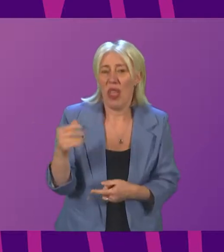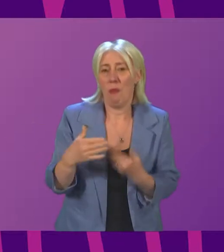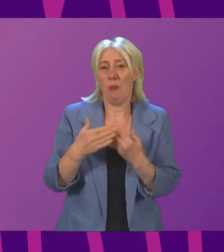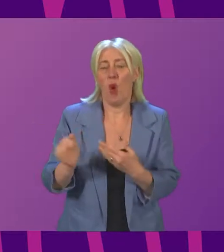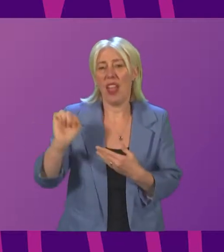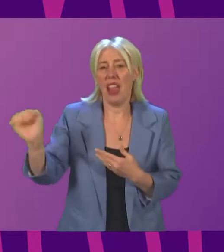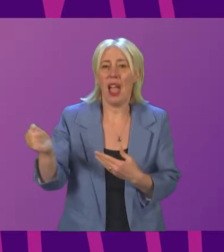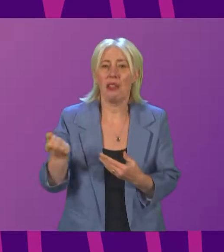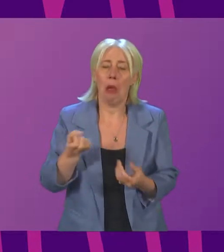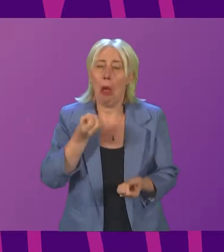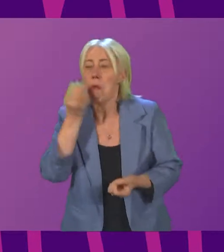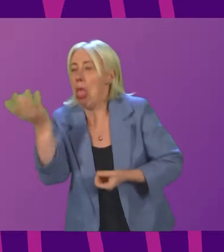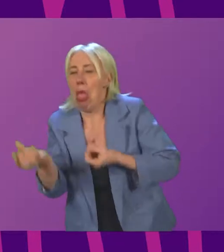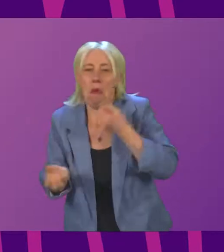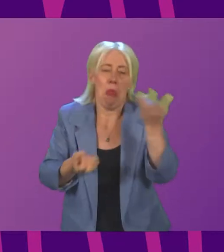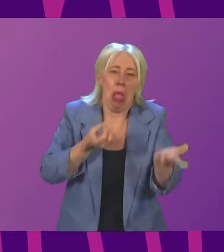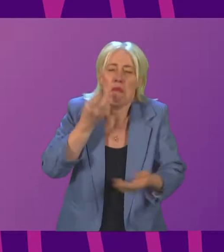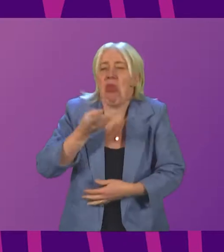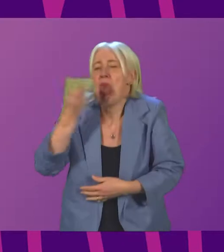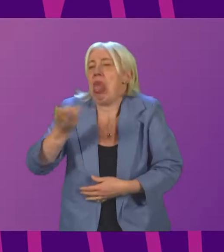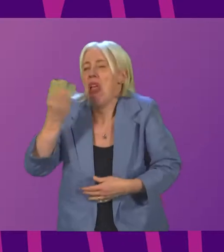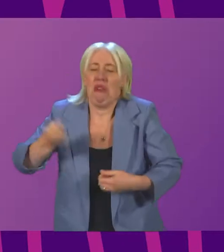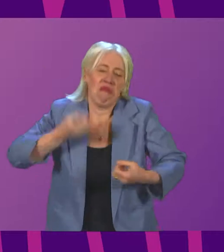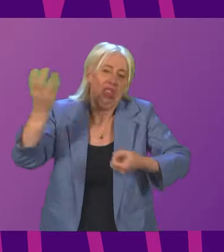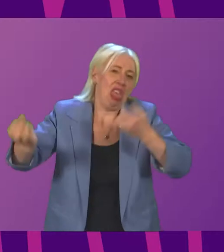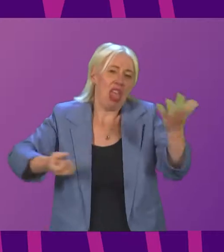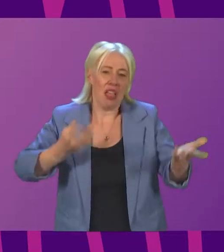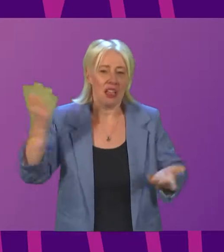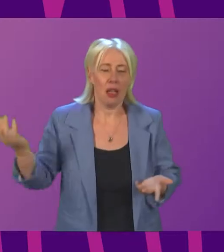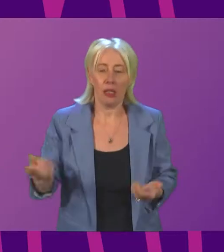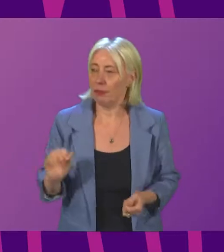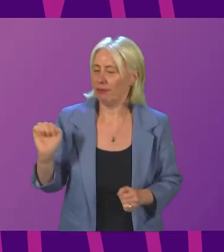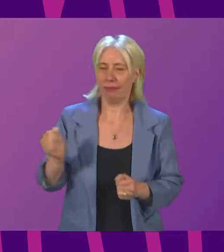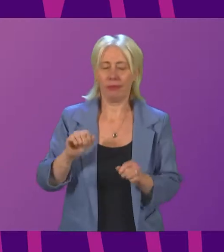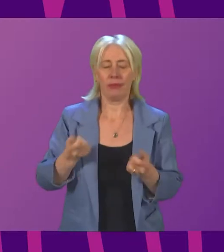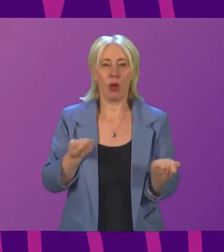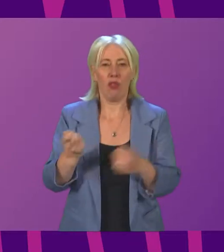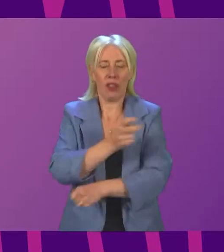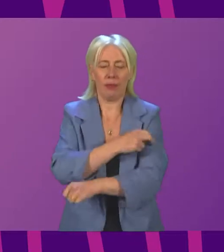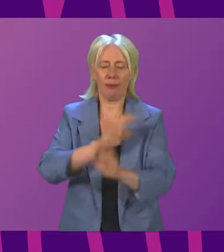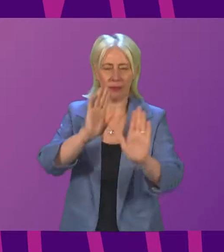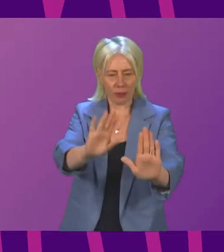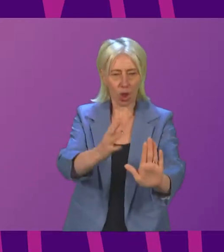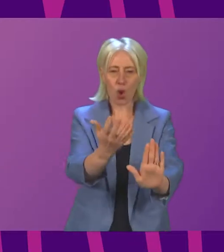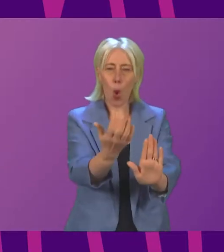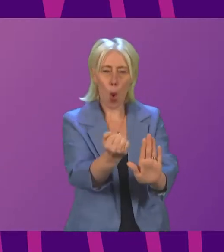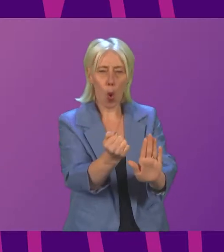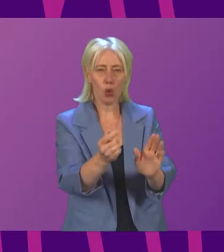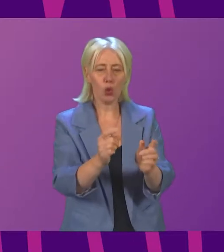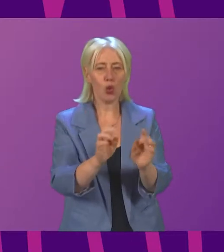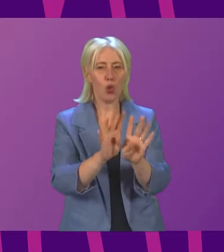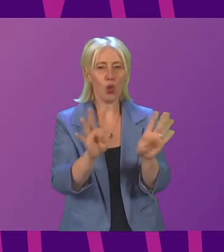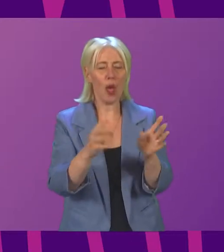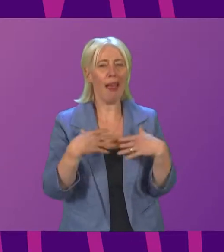Kerr's bluff and Stephen Kerr's bluster in terms of the action we've taken. Can I just ask Cabinet Secretary just for a moment, can I just remind